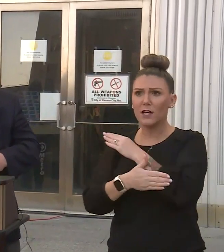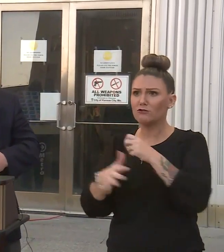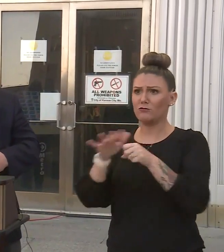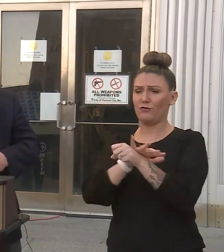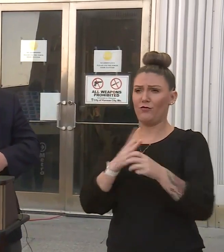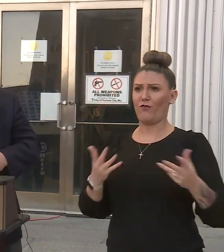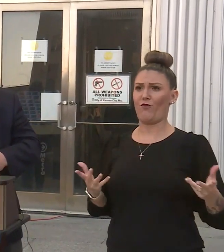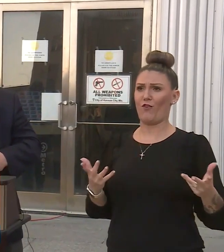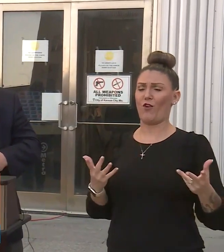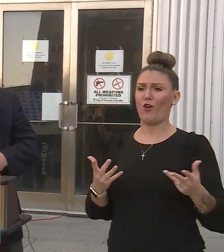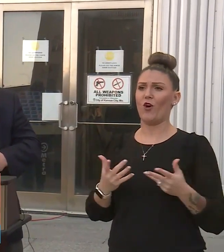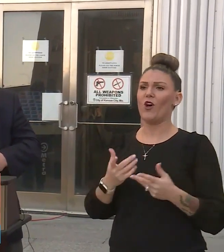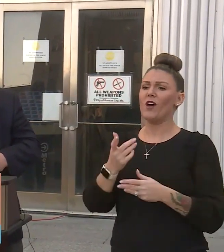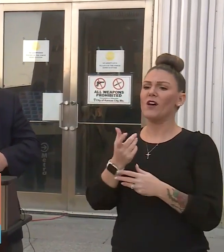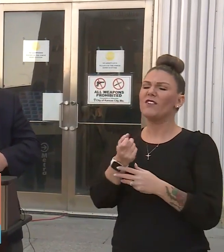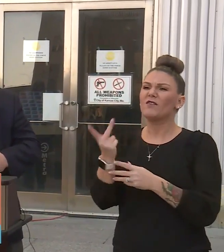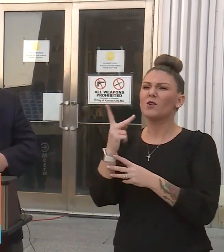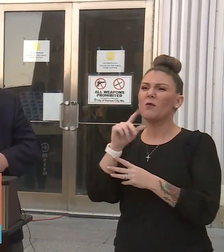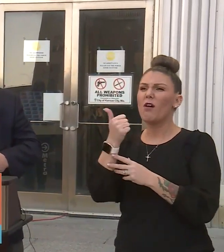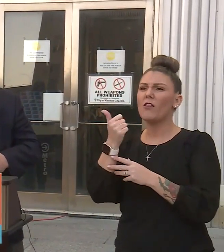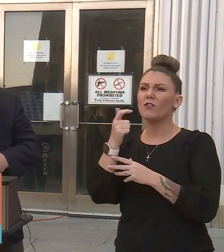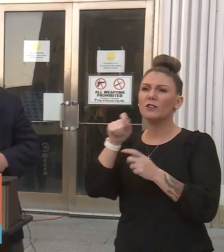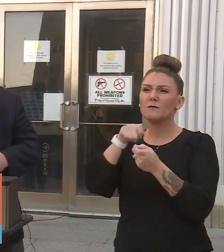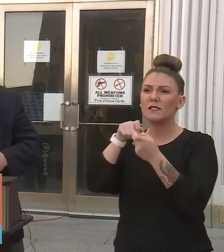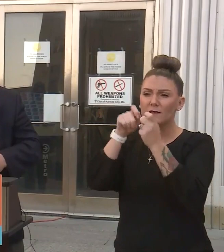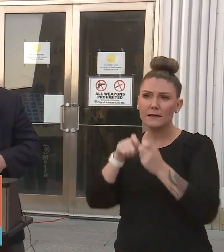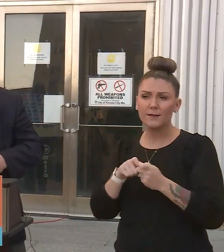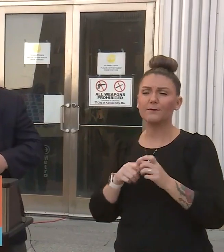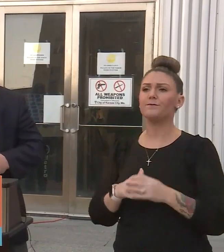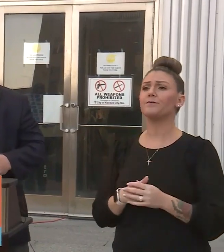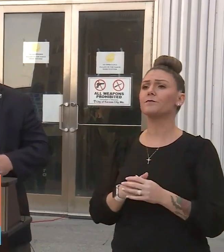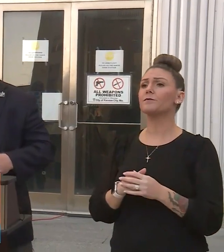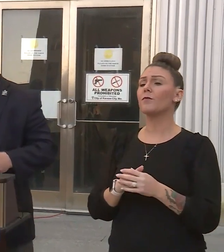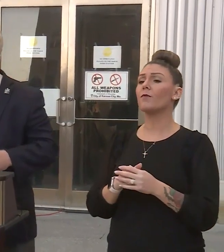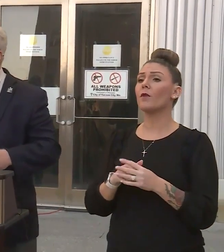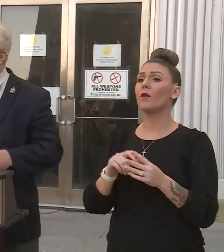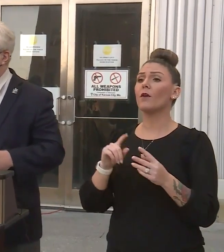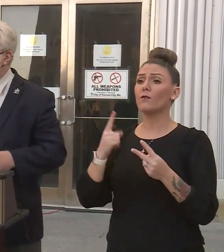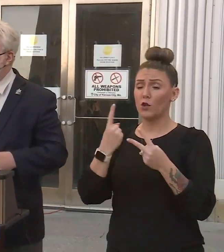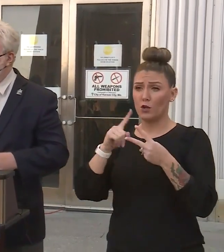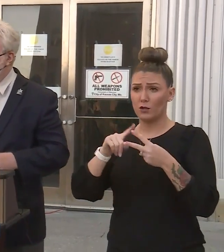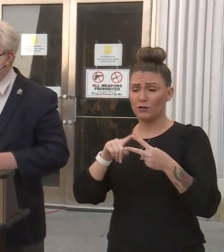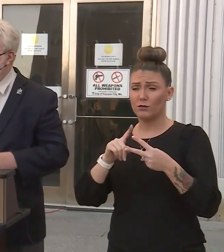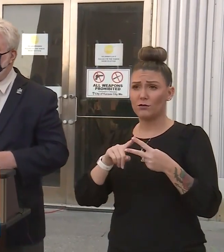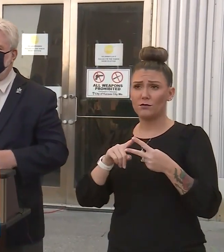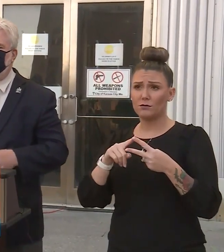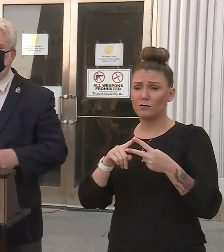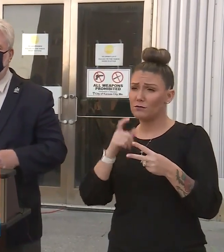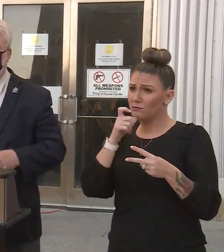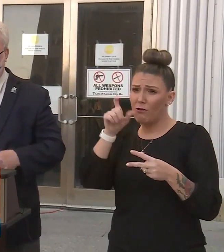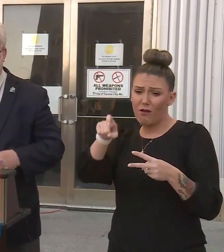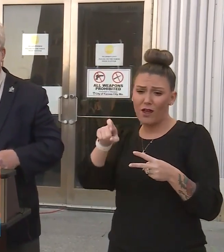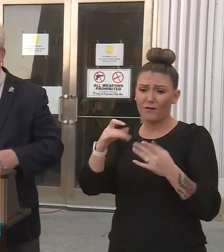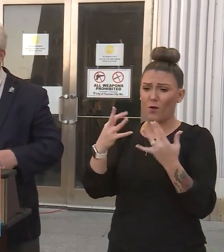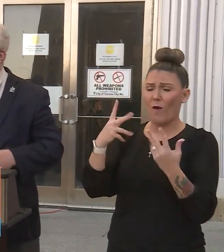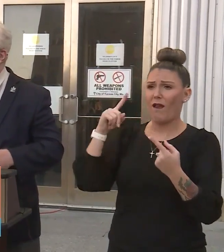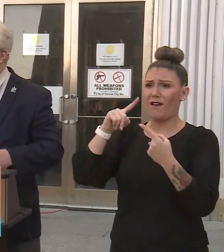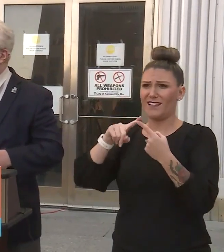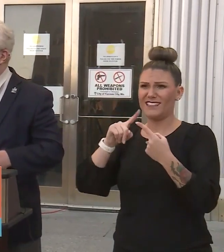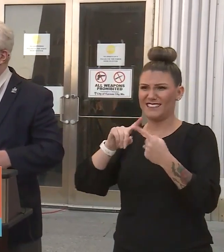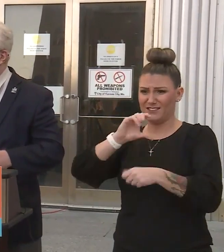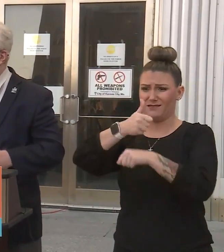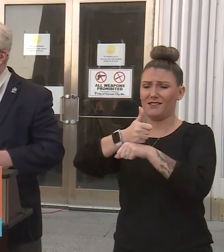want to talk about a couple of other specific details. One, you don't have to wait till this goes into order.